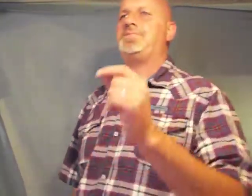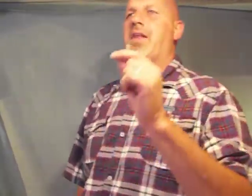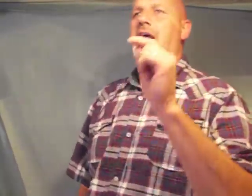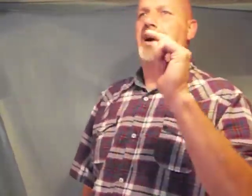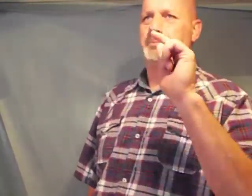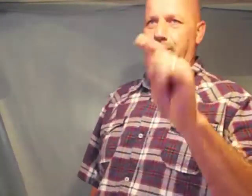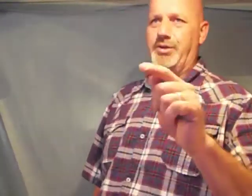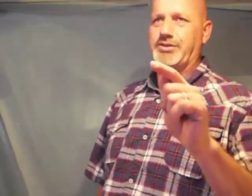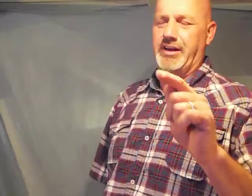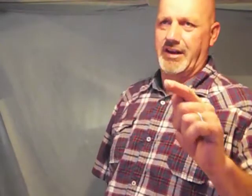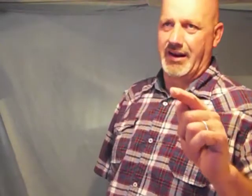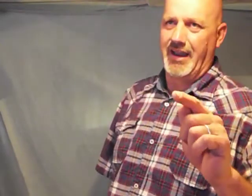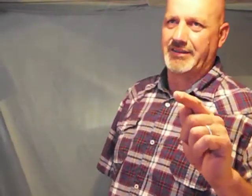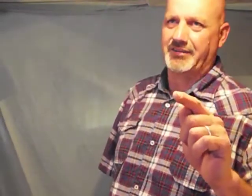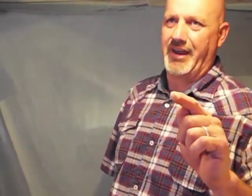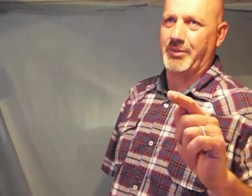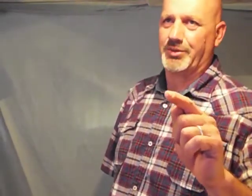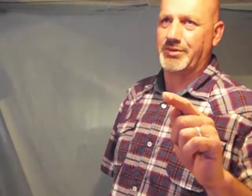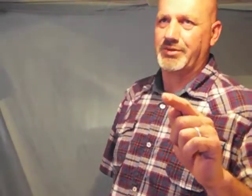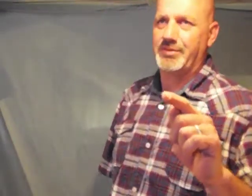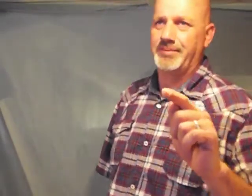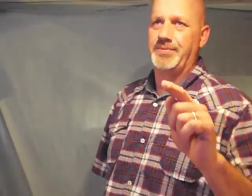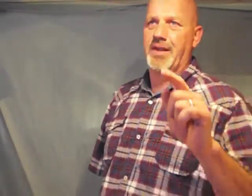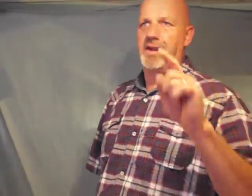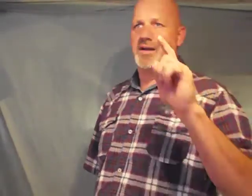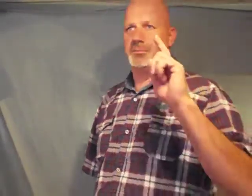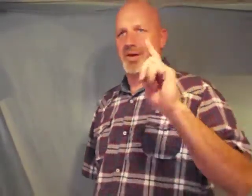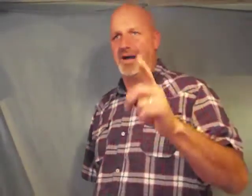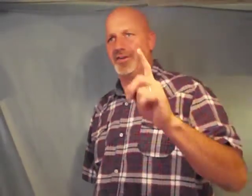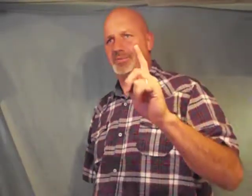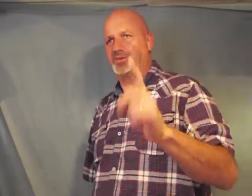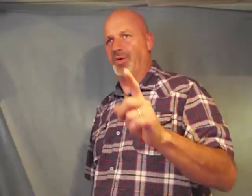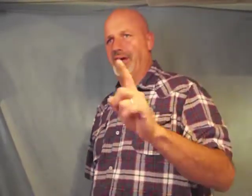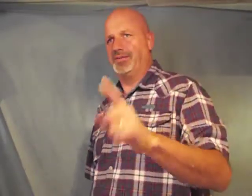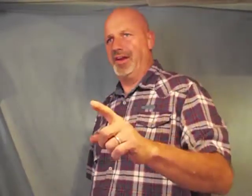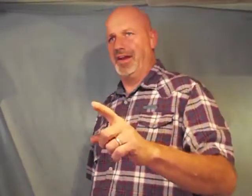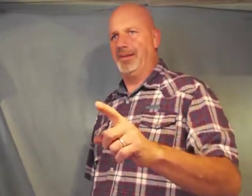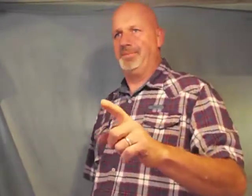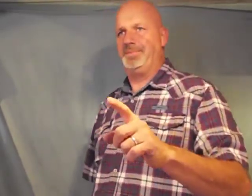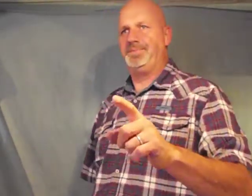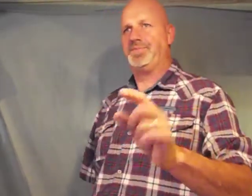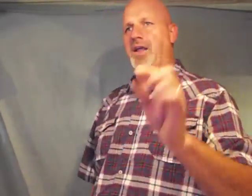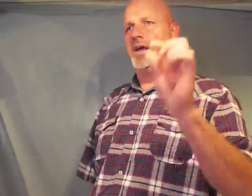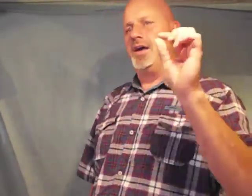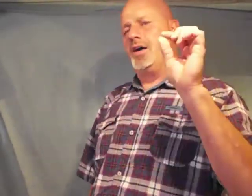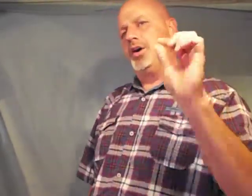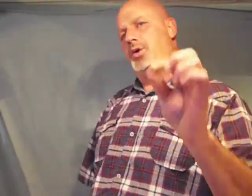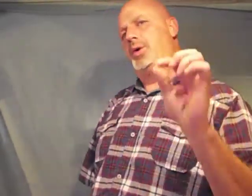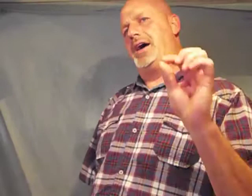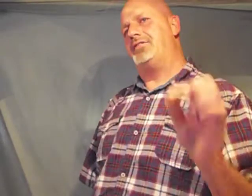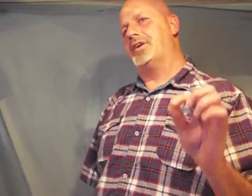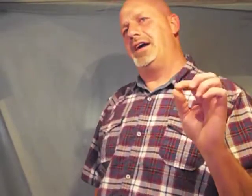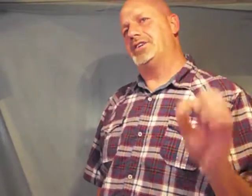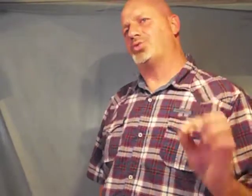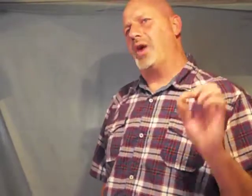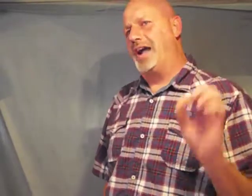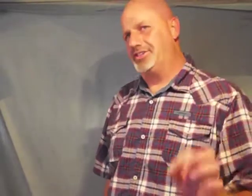abuse and neglect of animals Proverbs 12 10 whoever is righteous